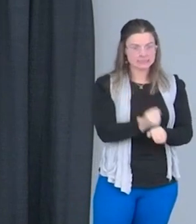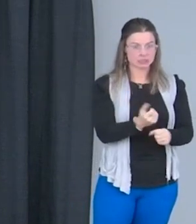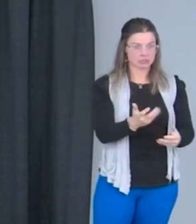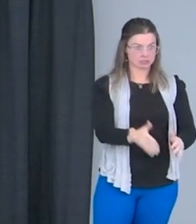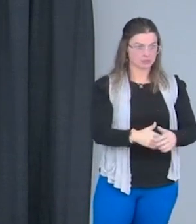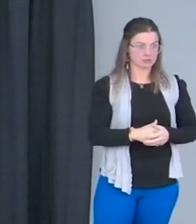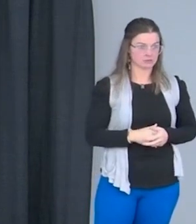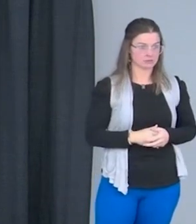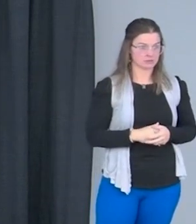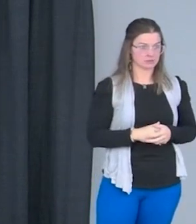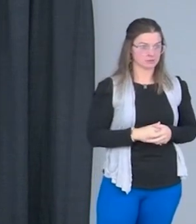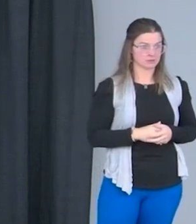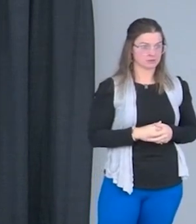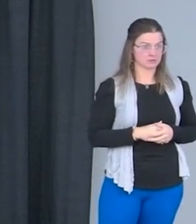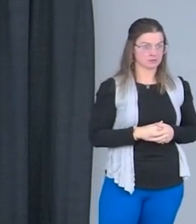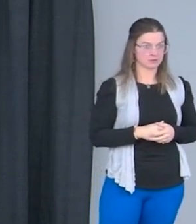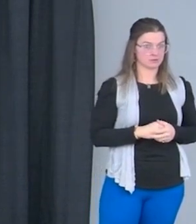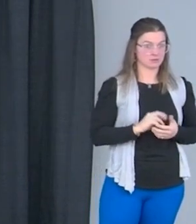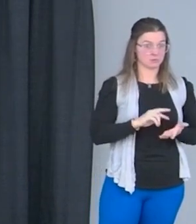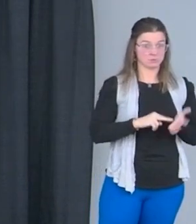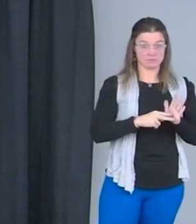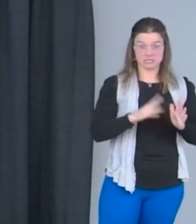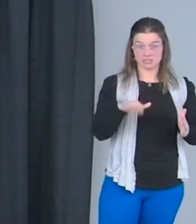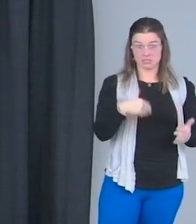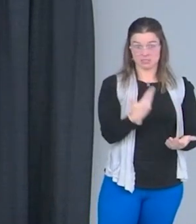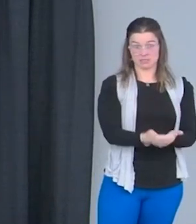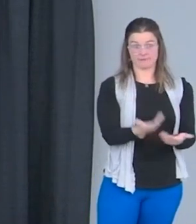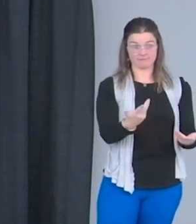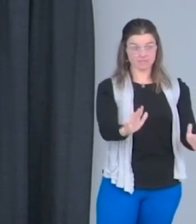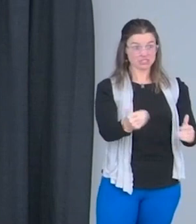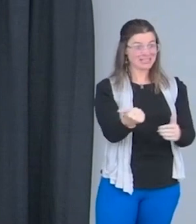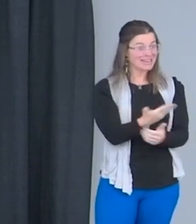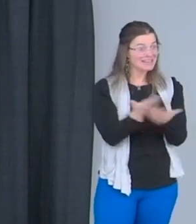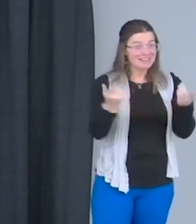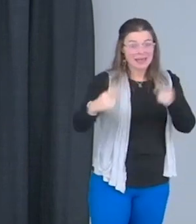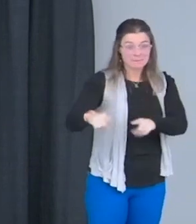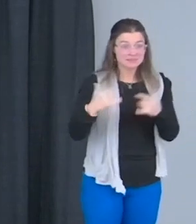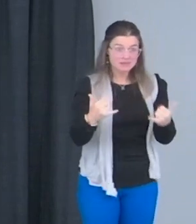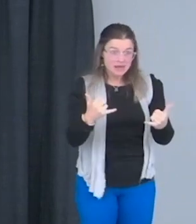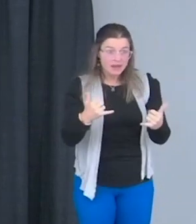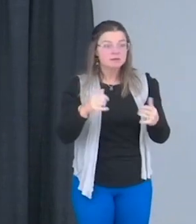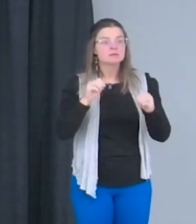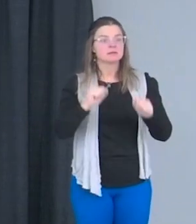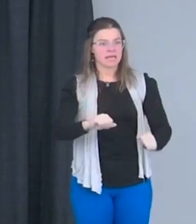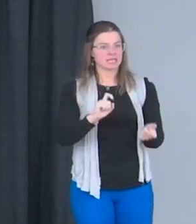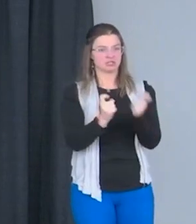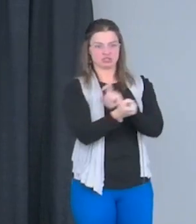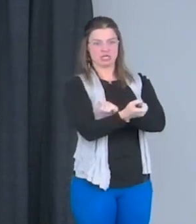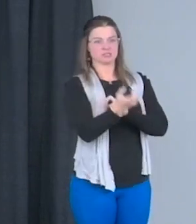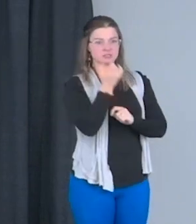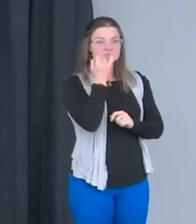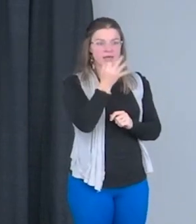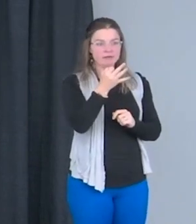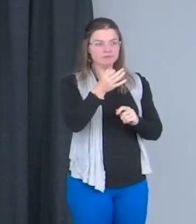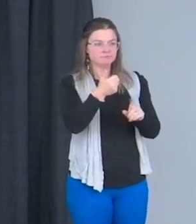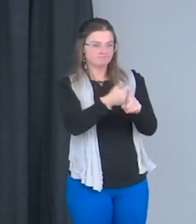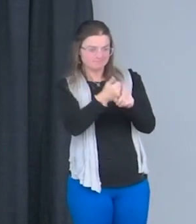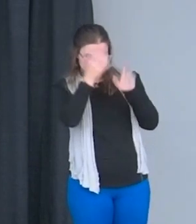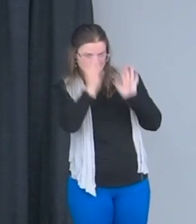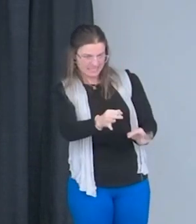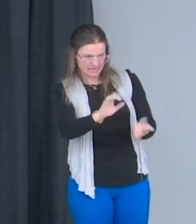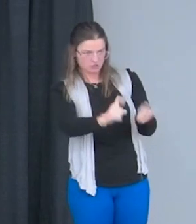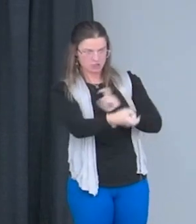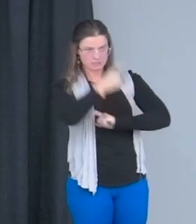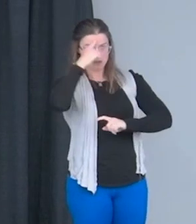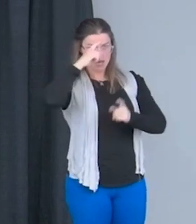So that means when we get there, anything that's happening today can completely change once you change your mind. That's just